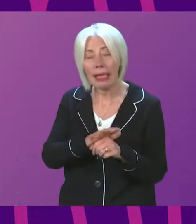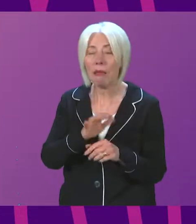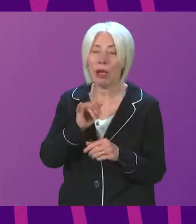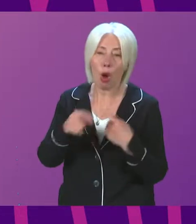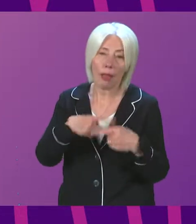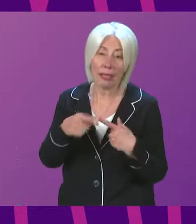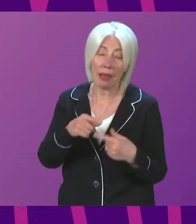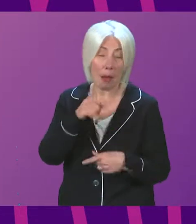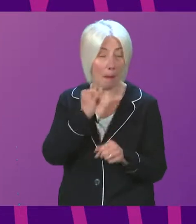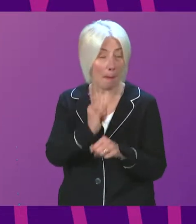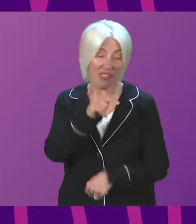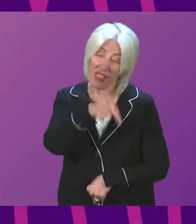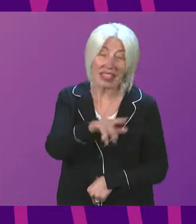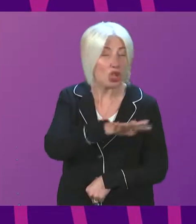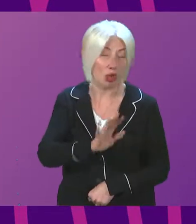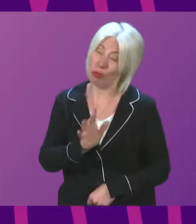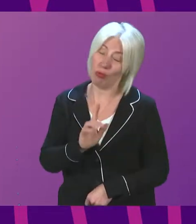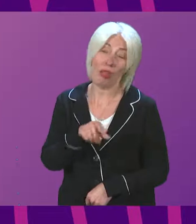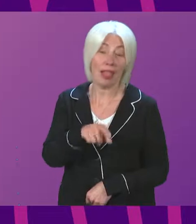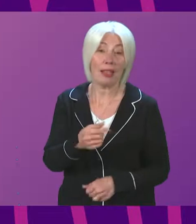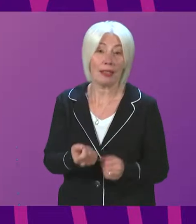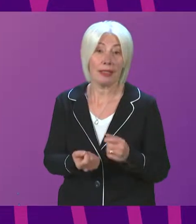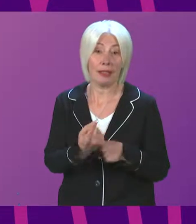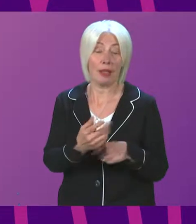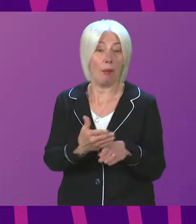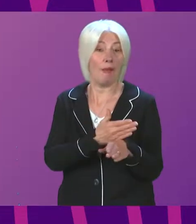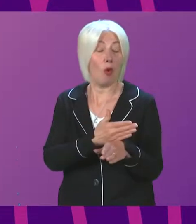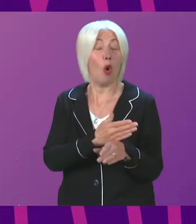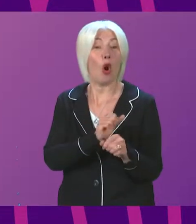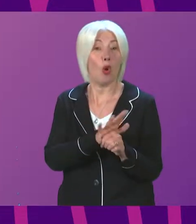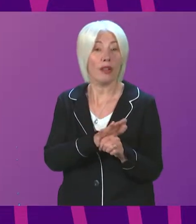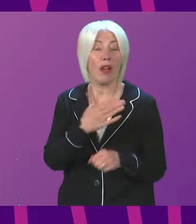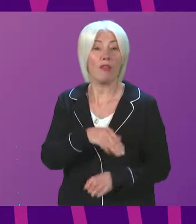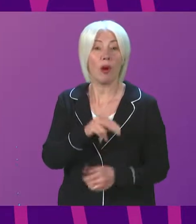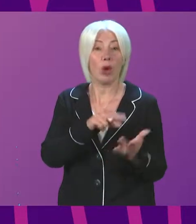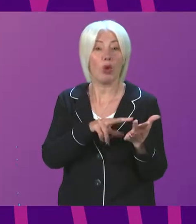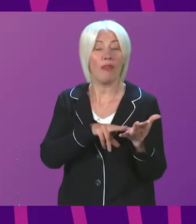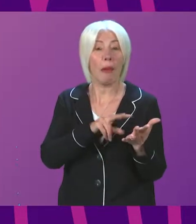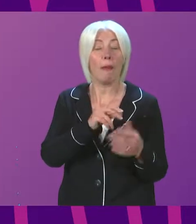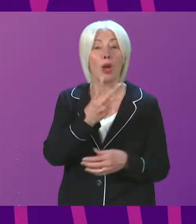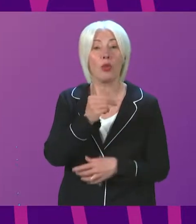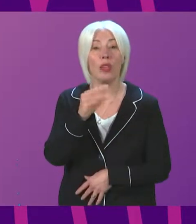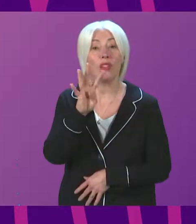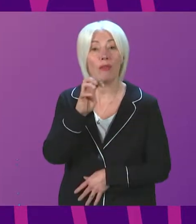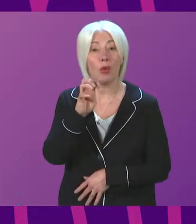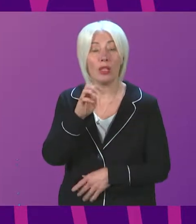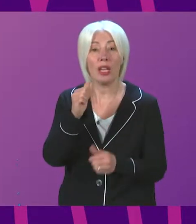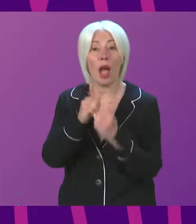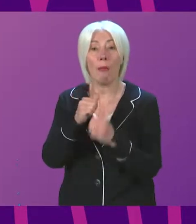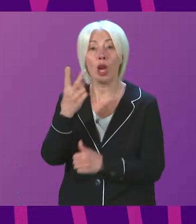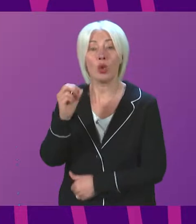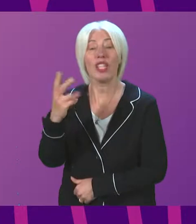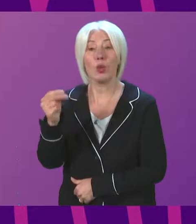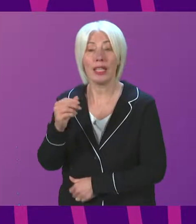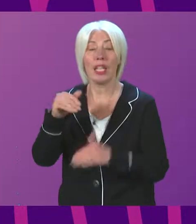the pandemic for this one. This happened before COVID. And let me give her the stats. Between November 2014 and March 2020, waiting